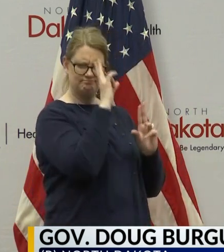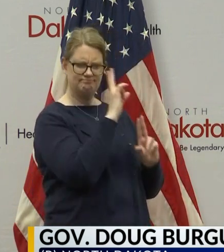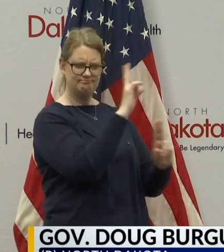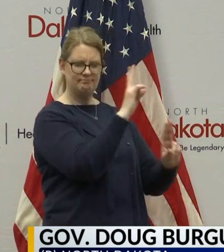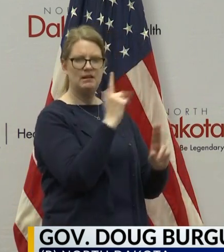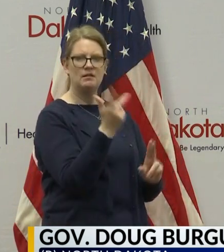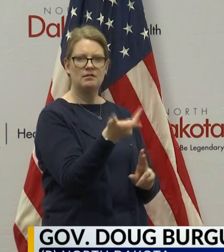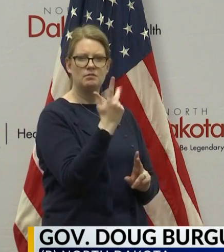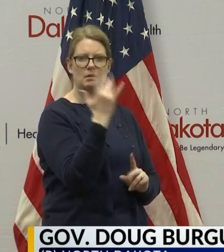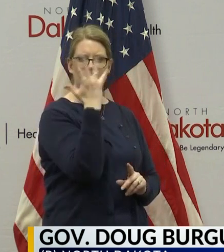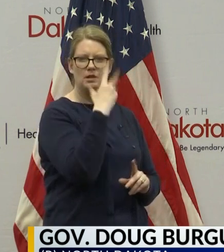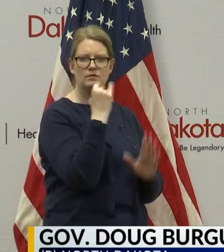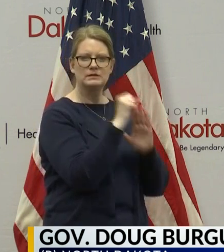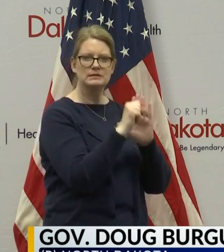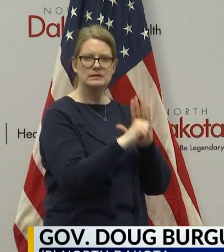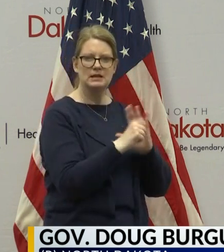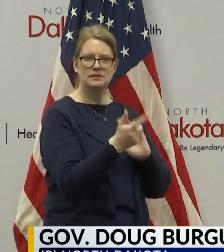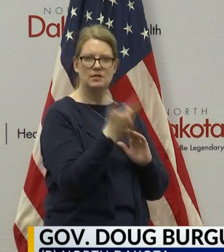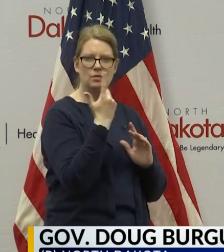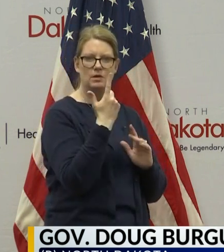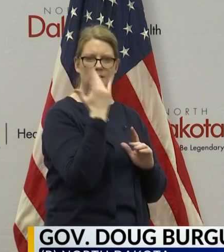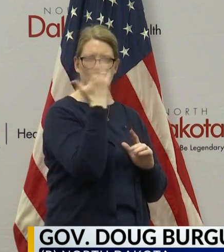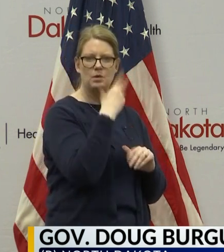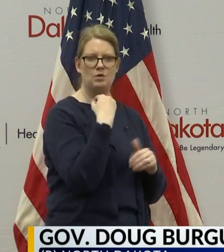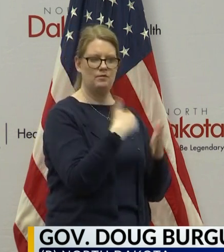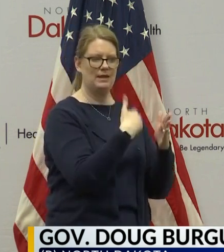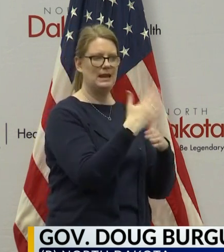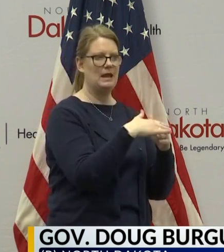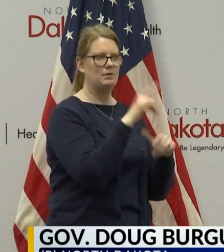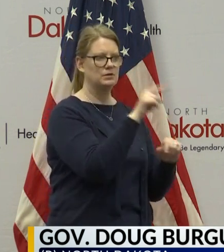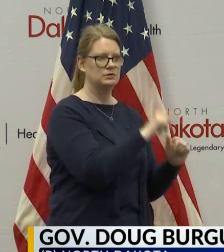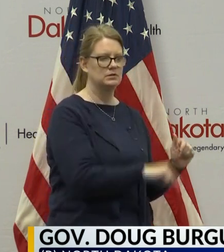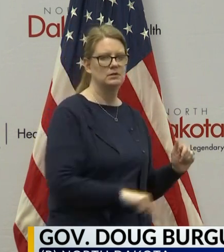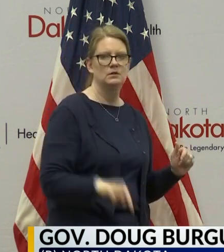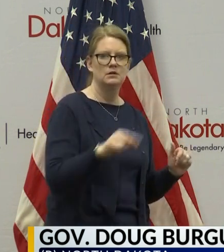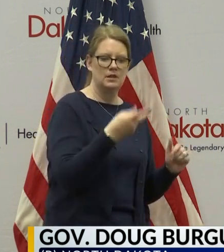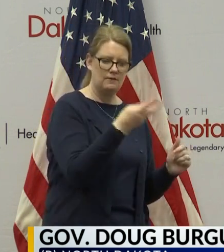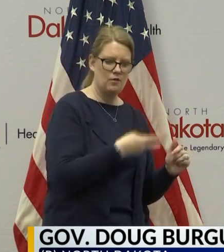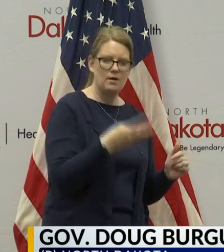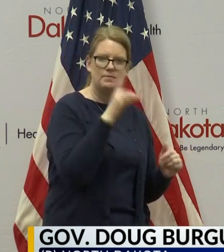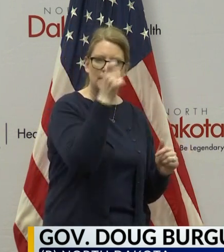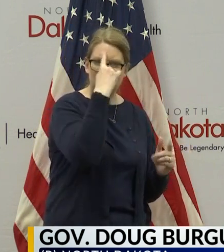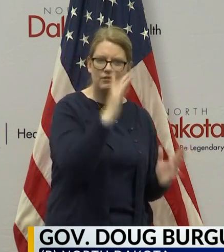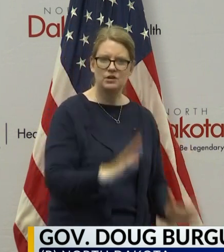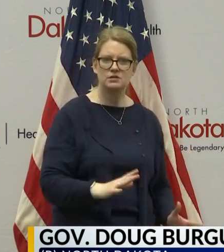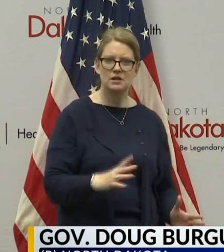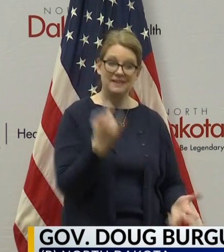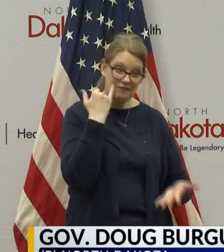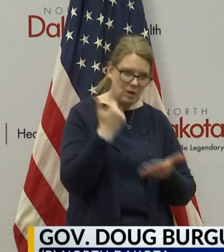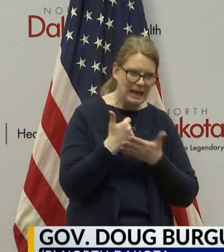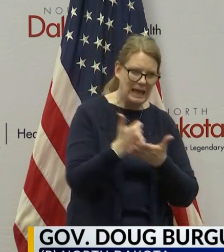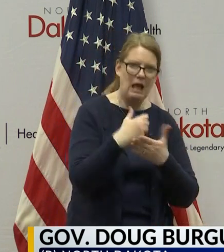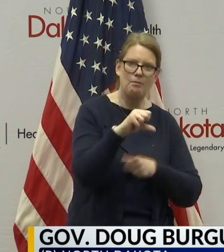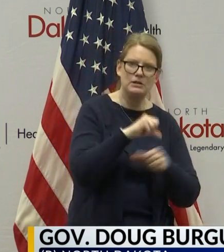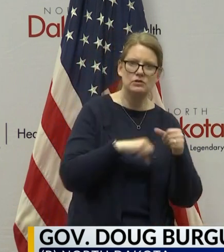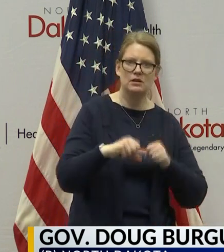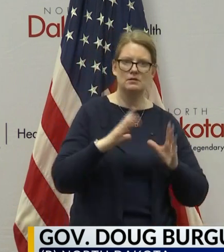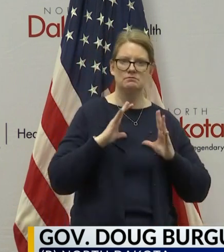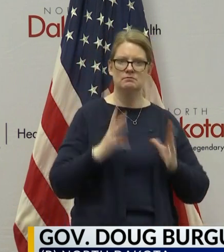three beautiful states, three beautiful neighbors, that they just – everybody on the phone, the governors are like, look, if we can help each other out